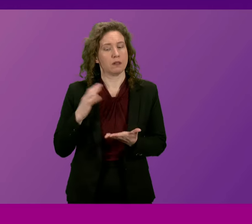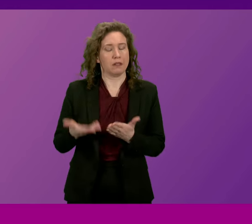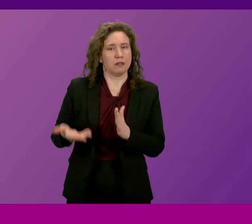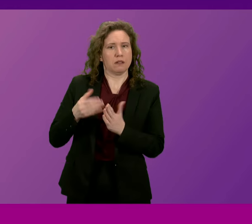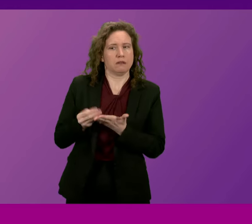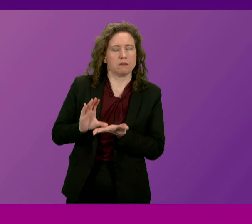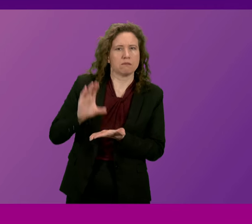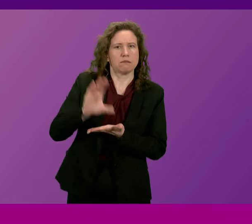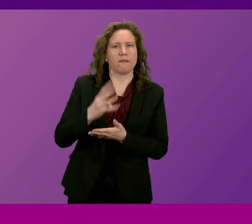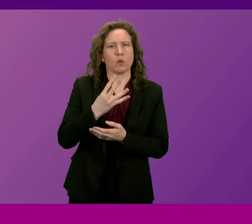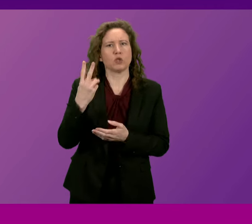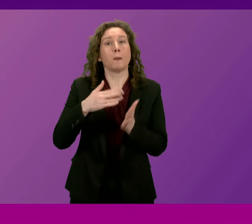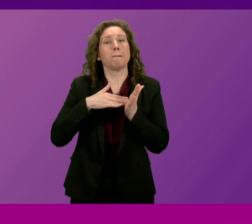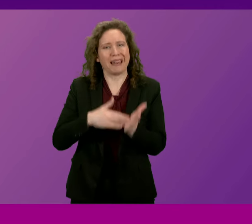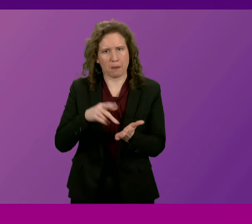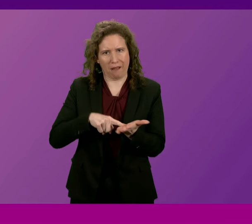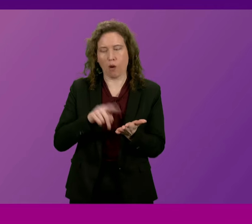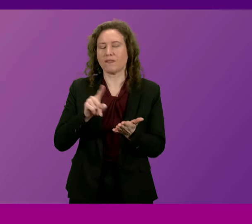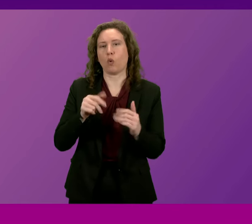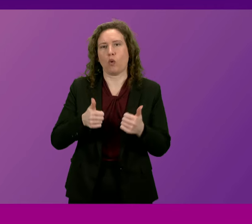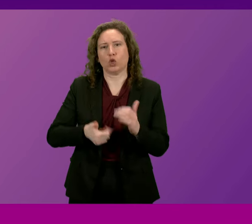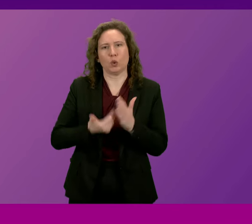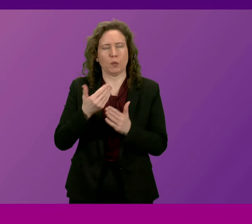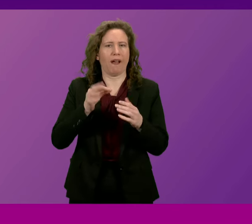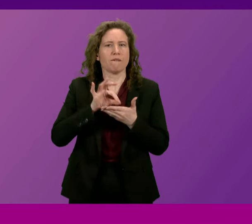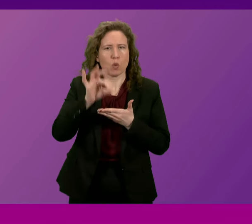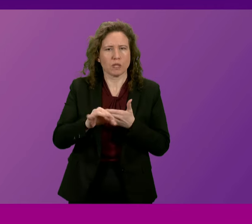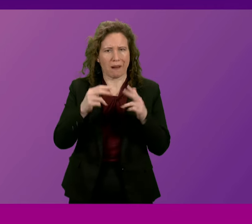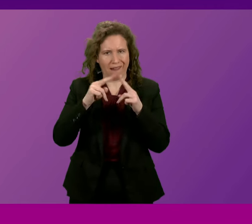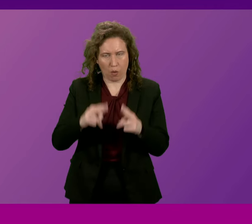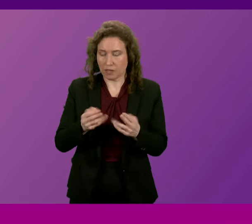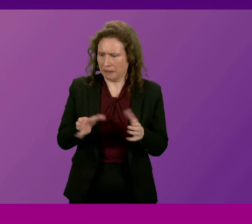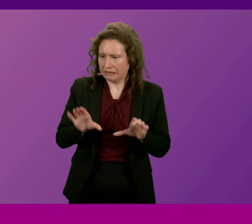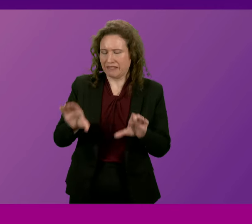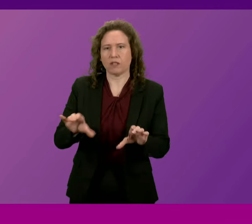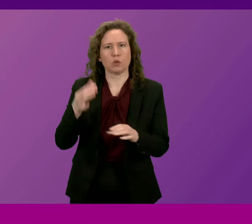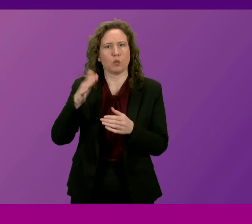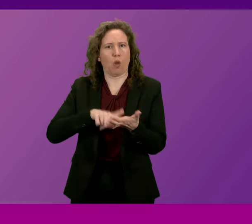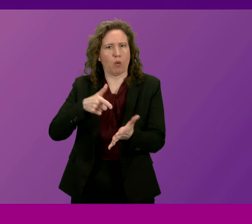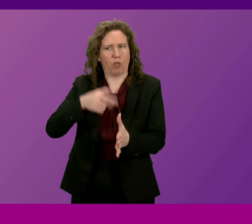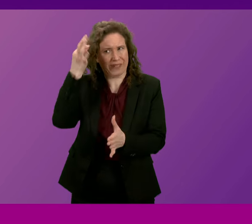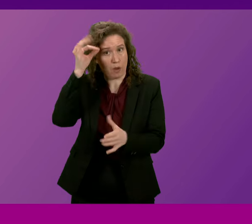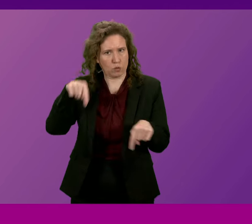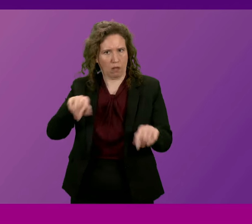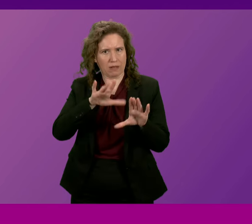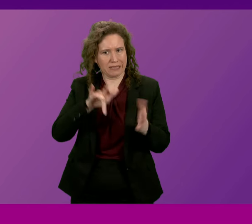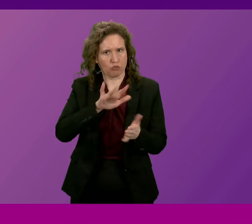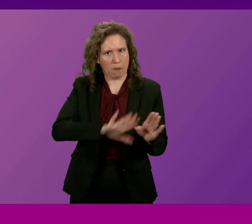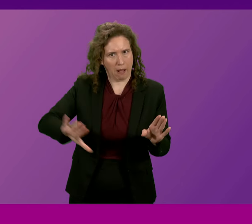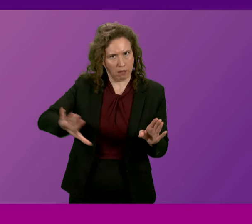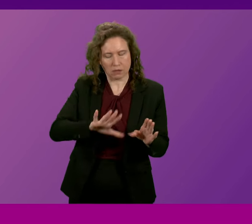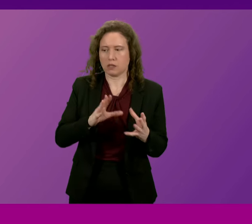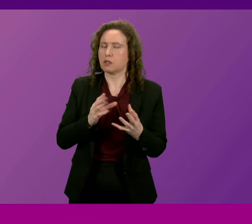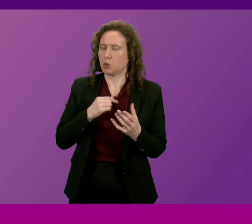£42 million in affordable housing this year has been targeted to the local authorities in the Central Belt with sustained temporary accommodation